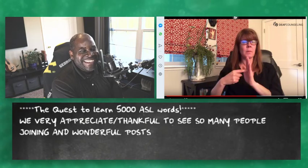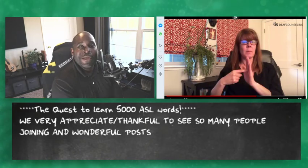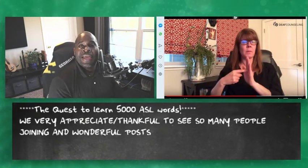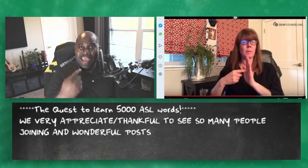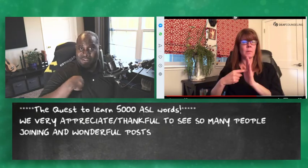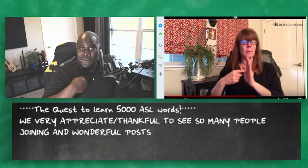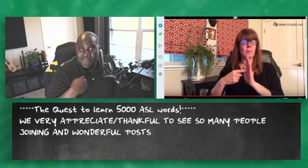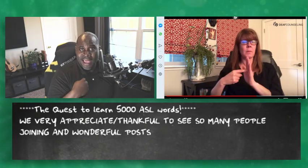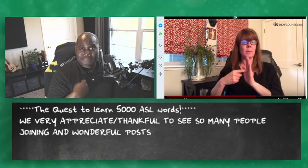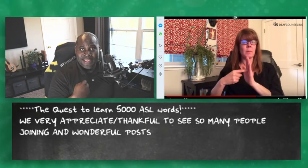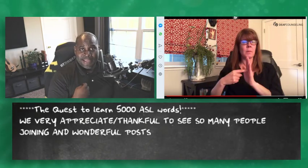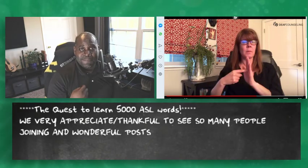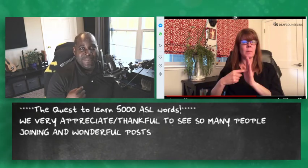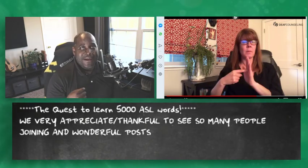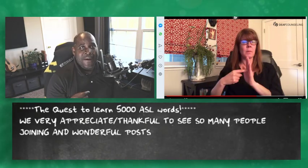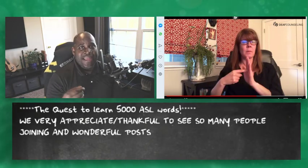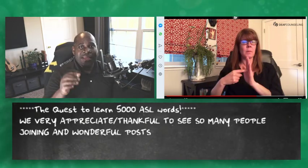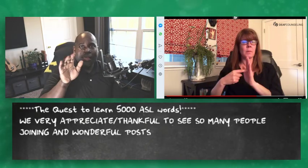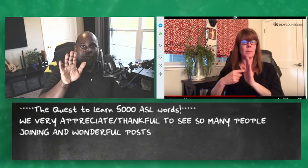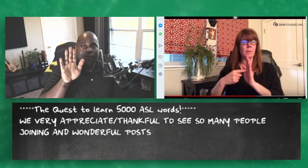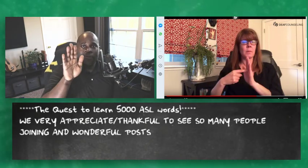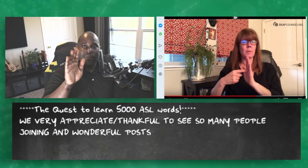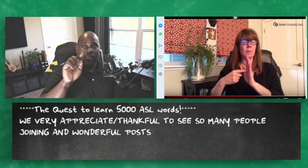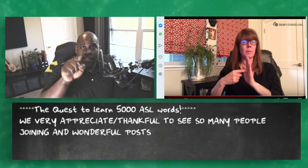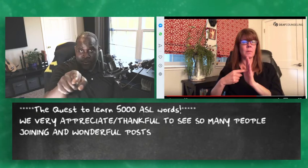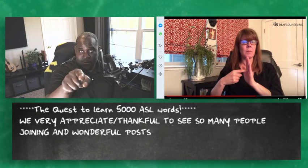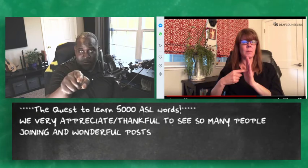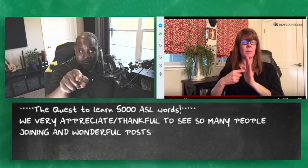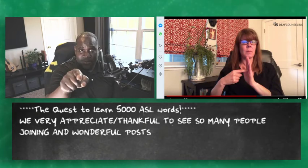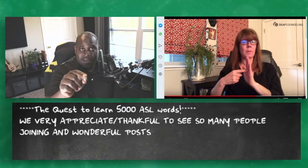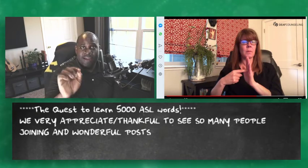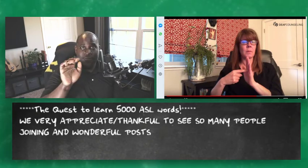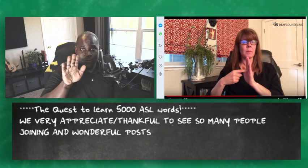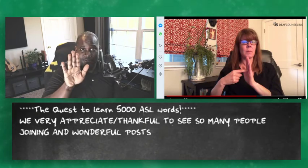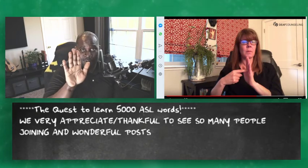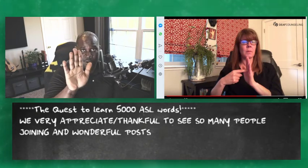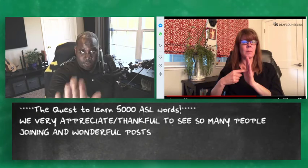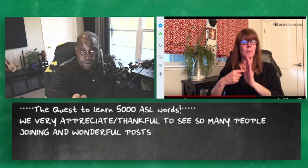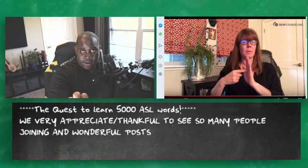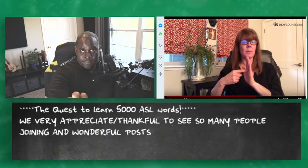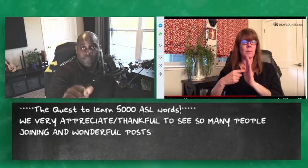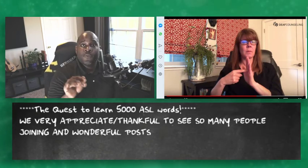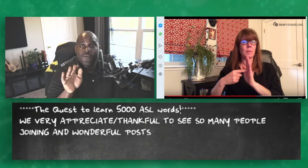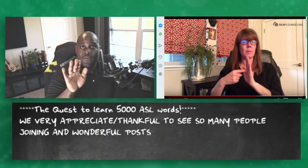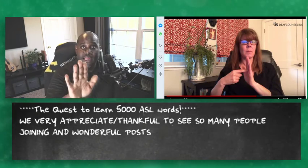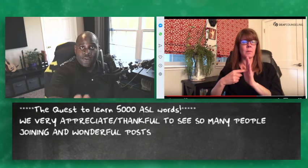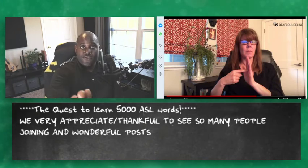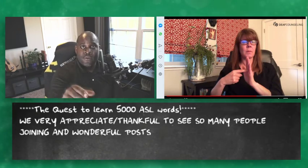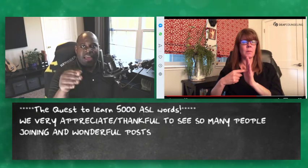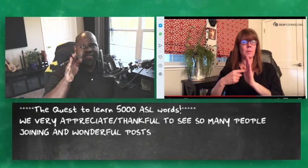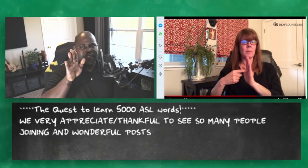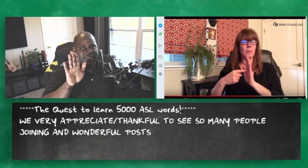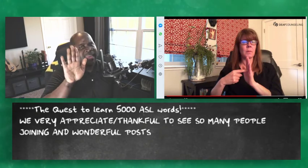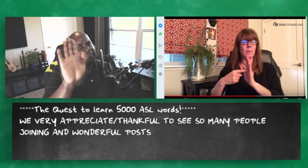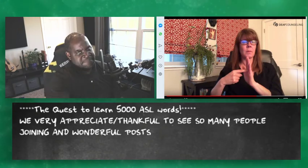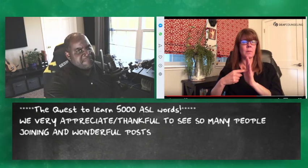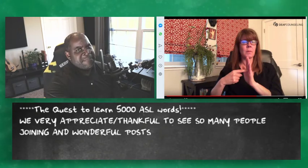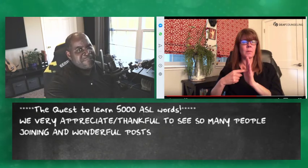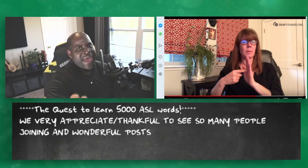and so in my opinion all right there's you there's your which is like neutral and then there's like back